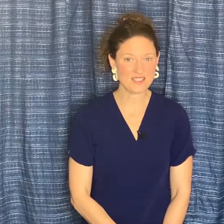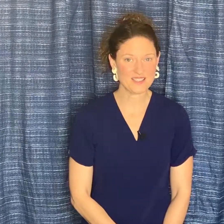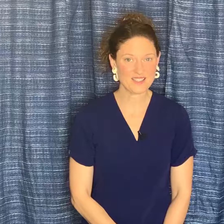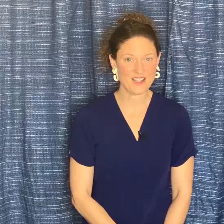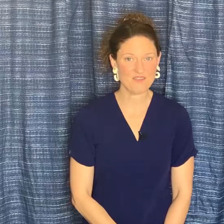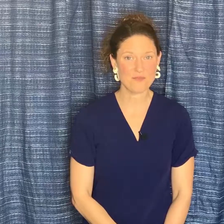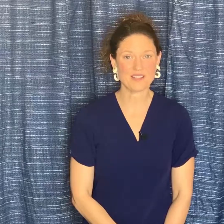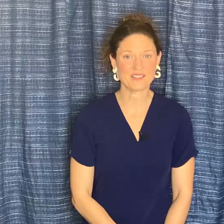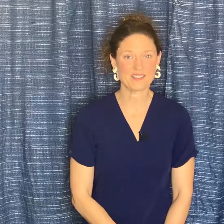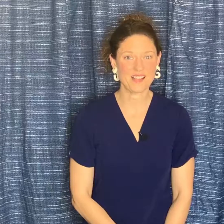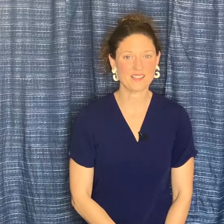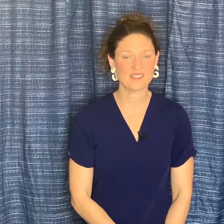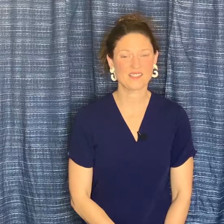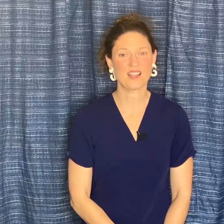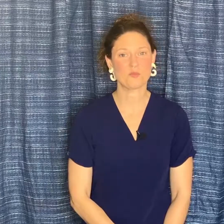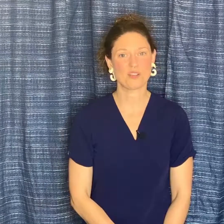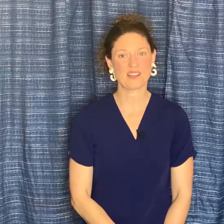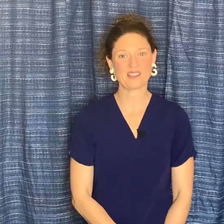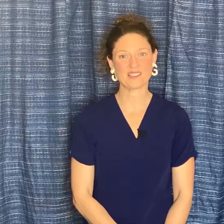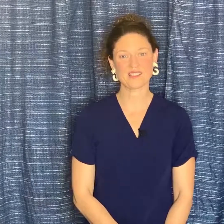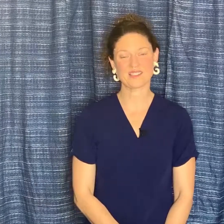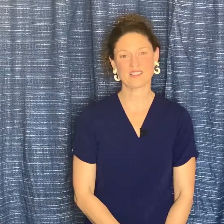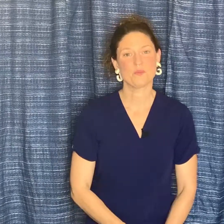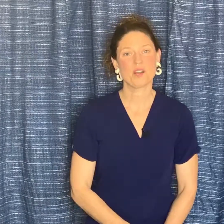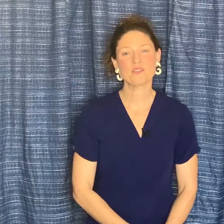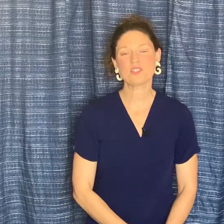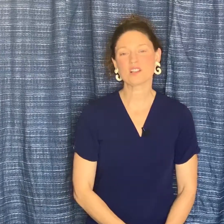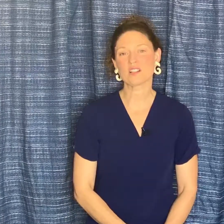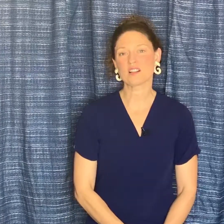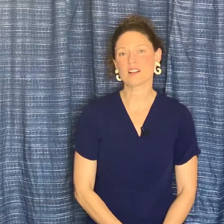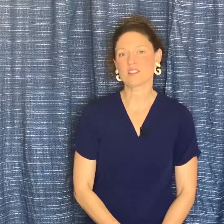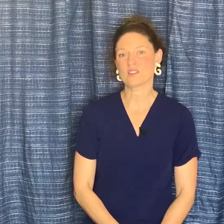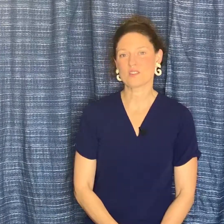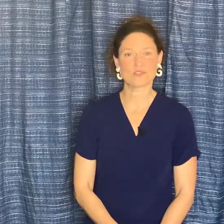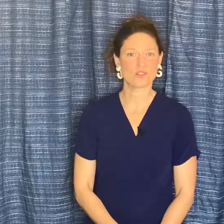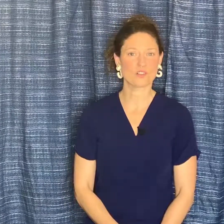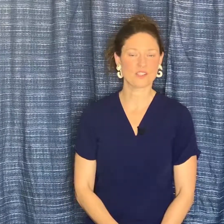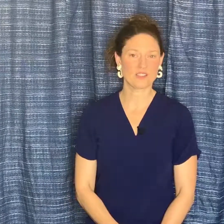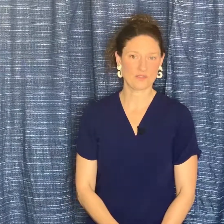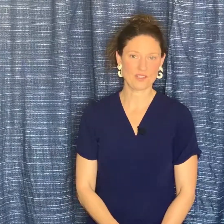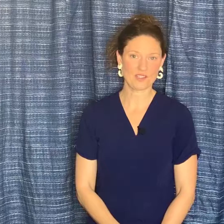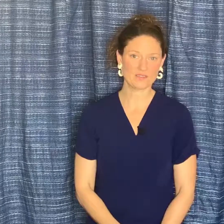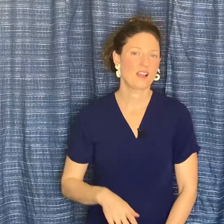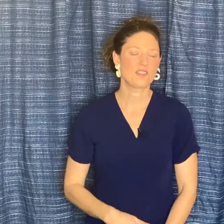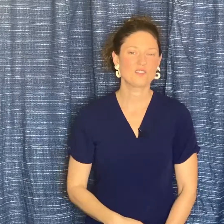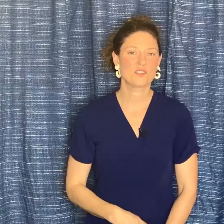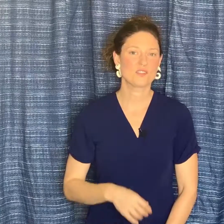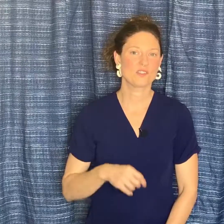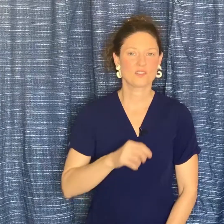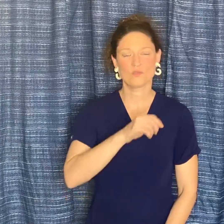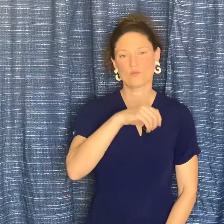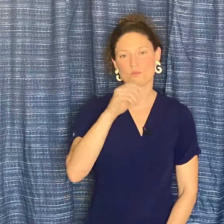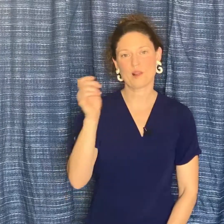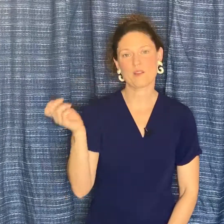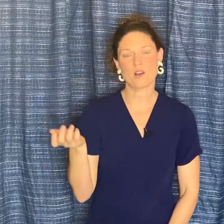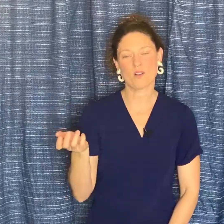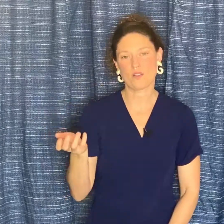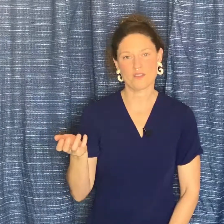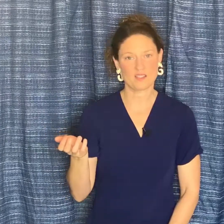of my success and abundance. When I was younger I used to use journaling differently. I used to use it to write about all the things